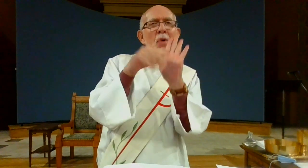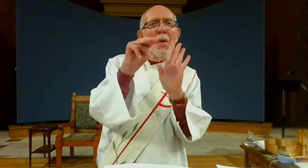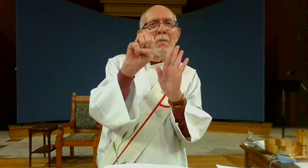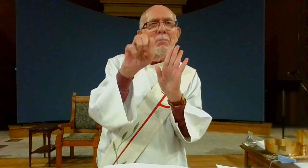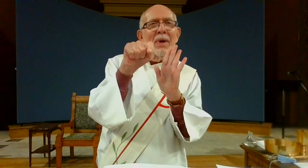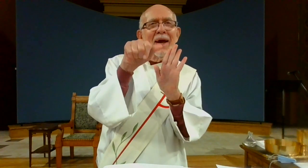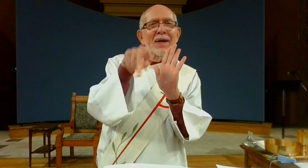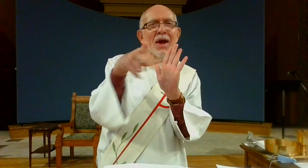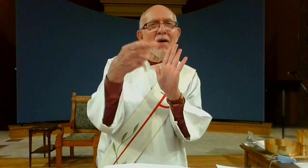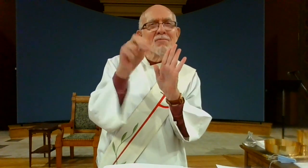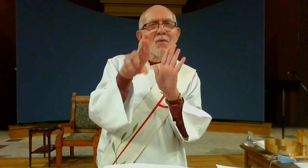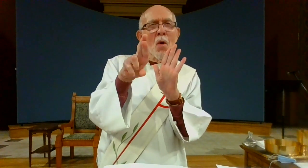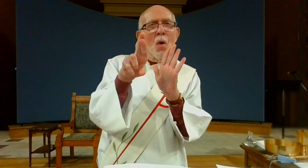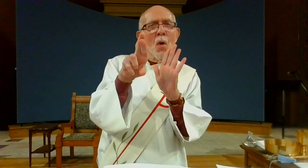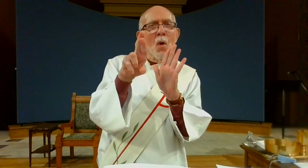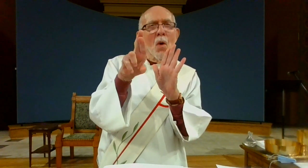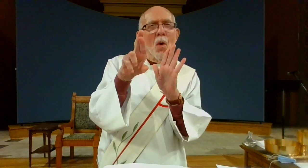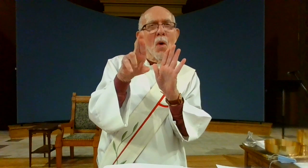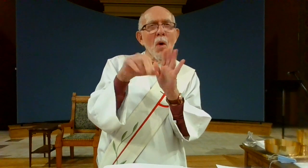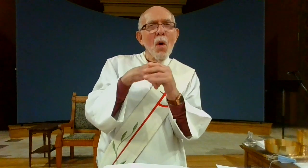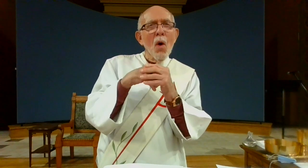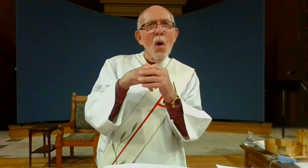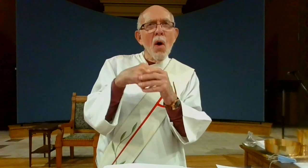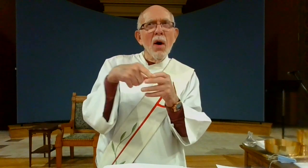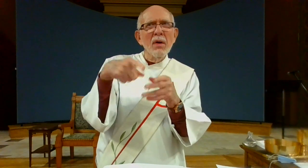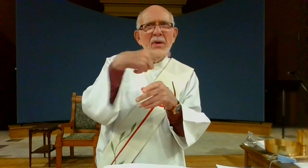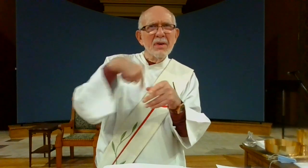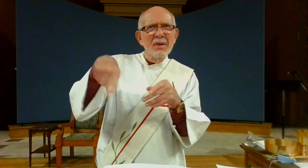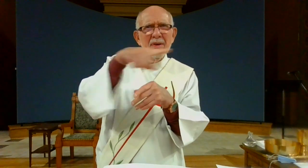It really gave me an idea for a metaphor for today